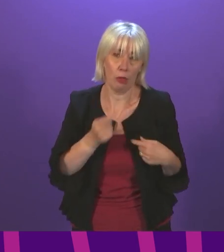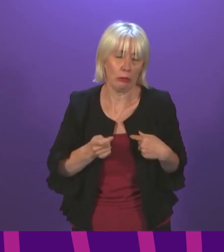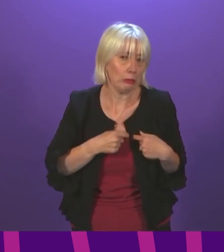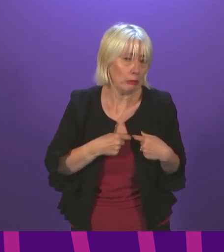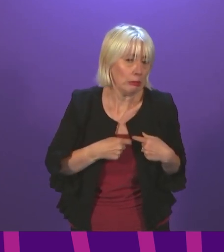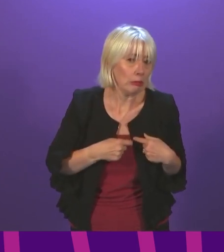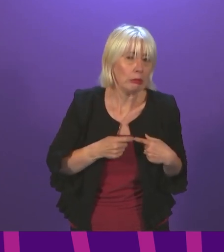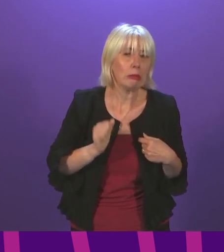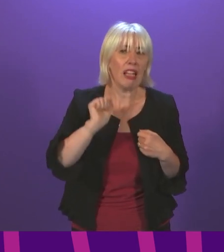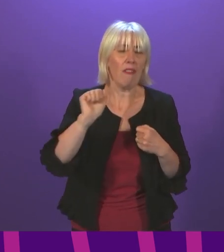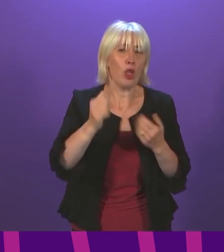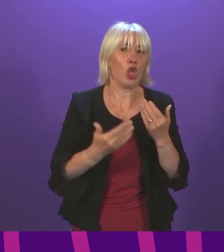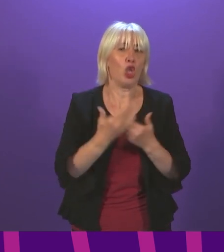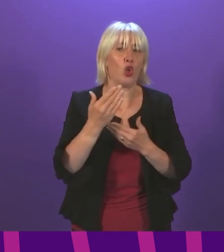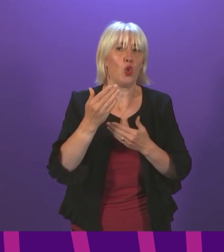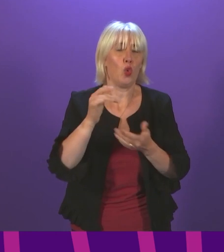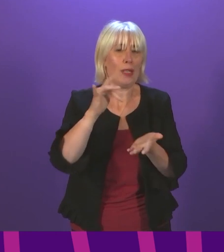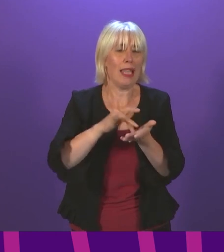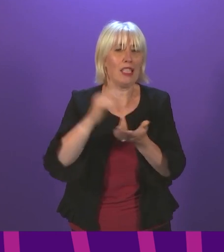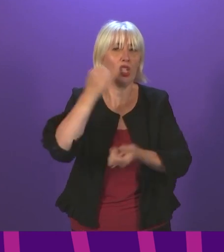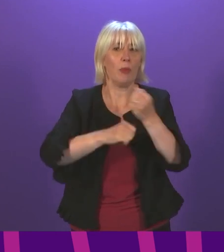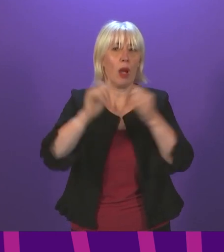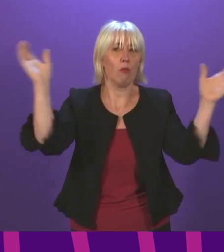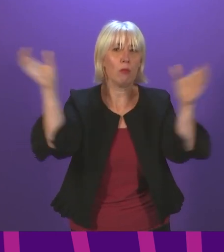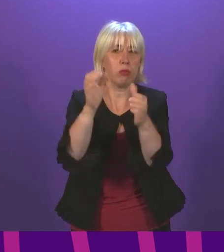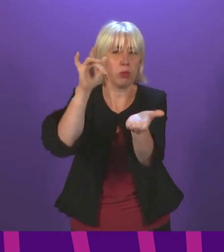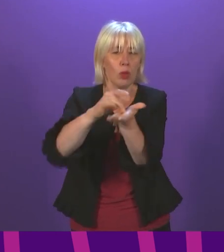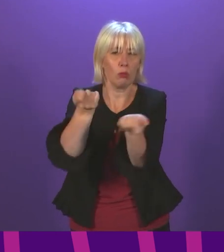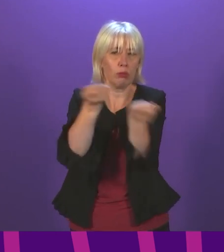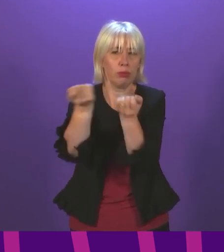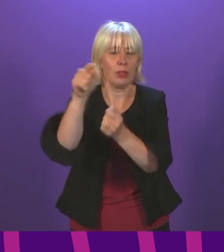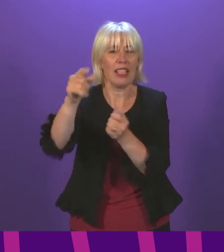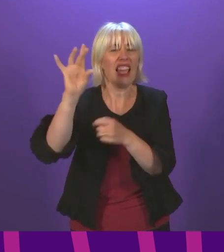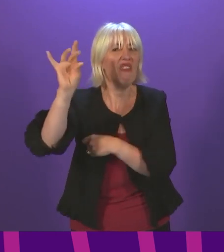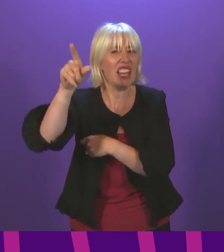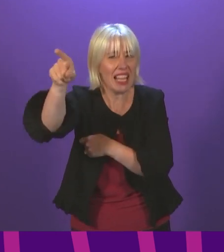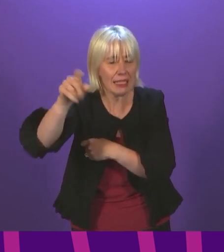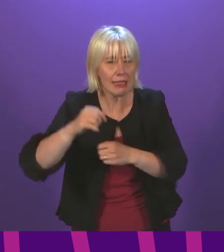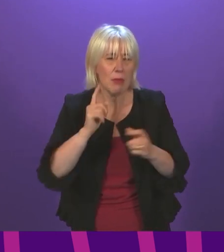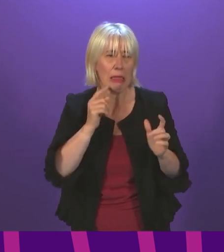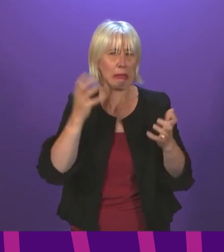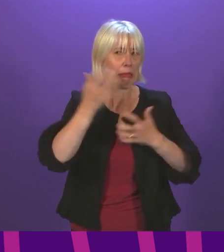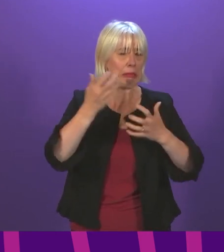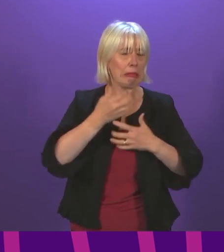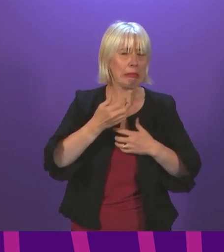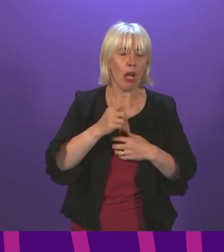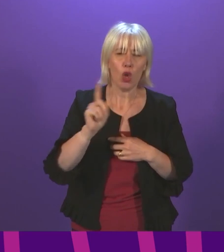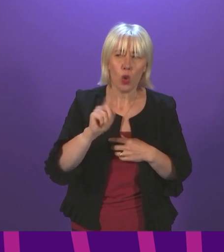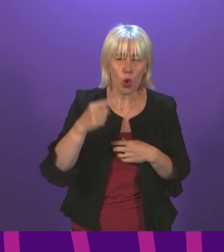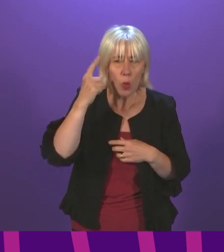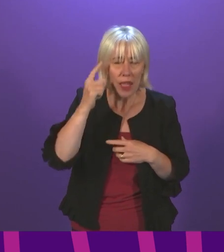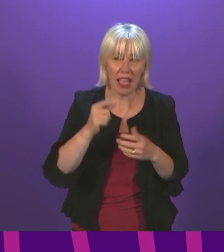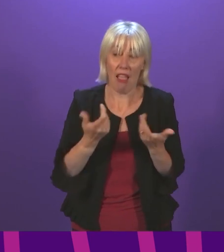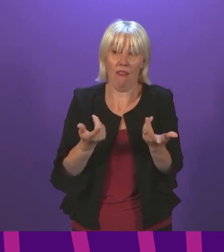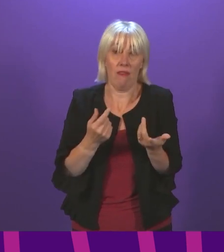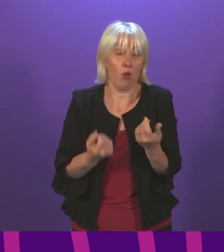implications of Hyal's new proposed centre in Inverness. What reassurance can the First Minister provide, particularly regarding what might happen to these